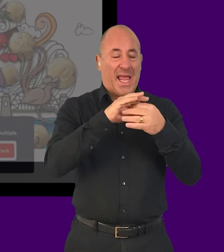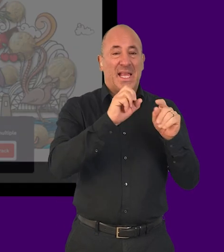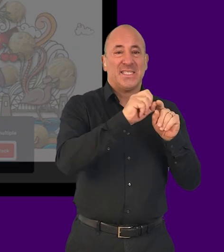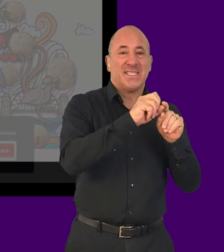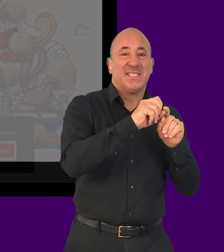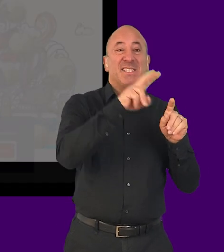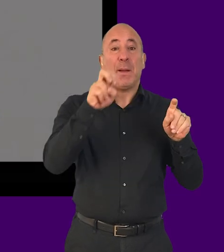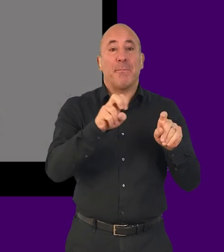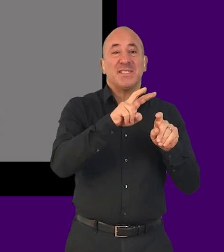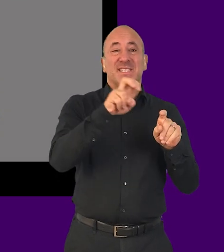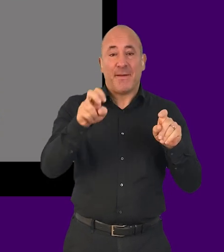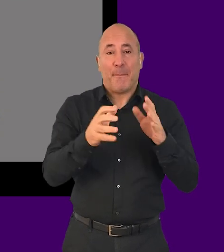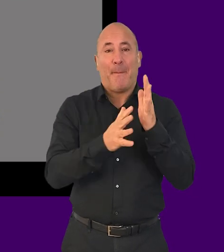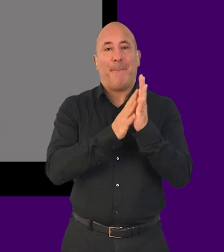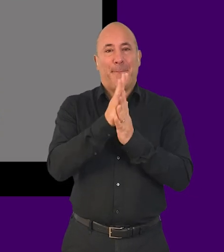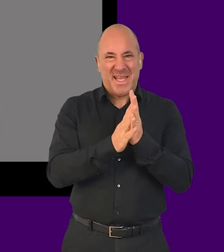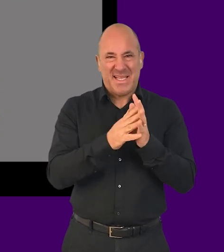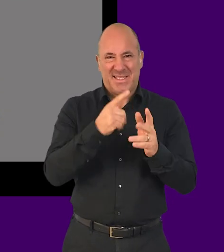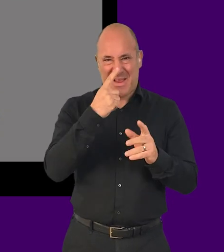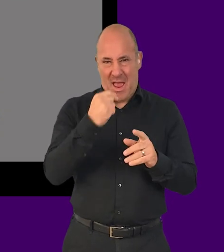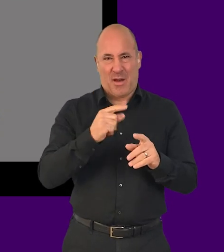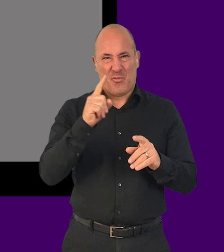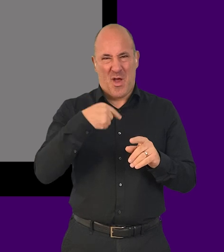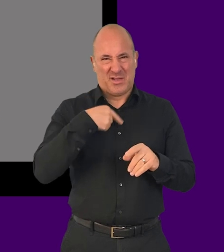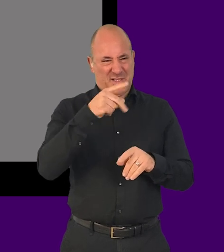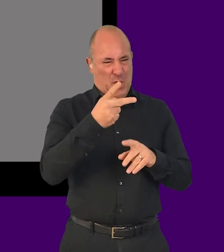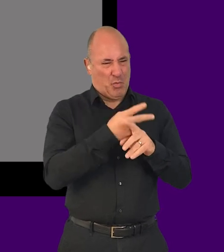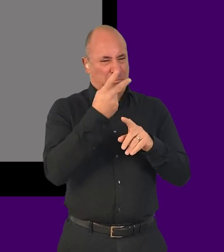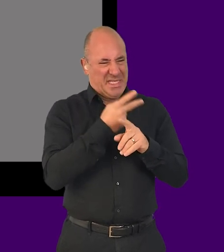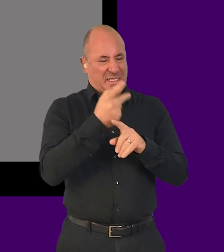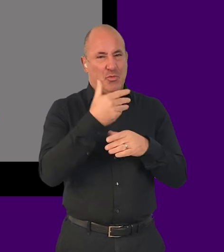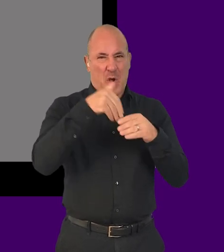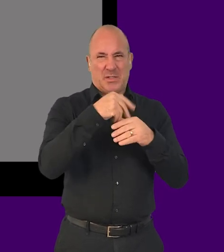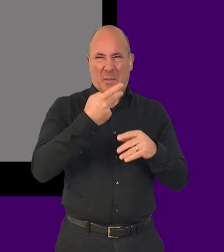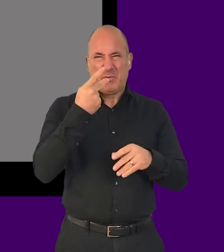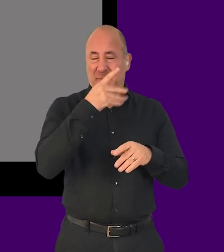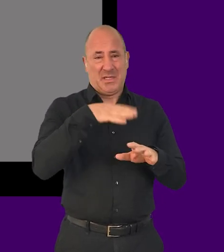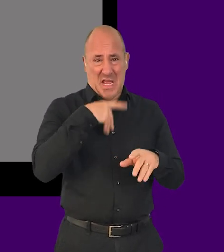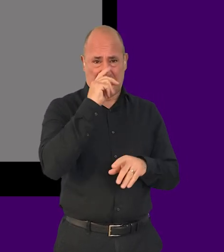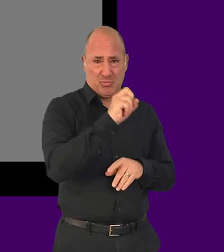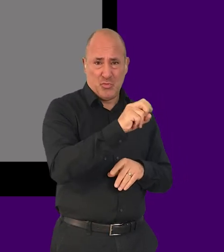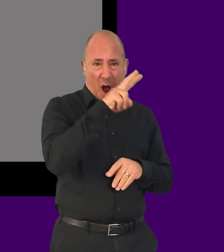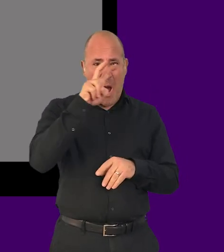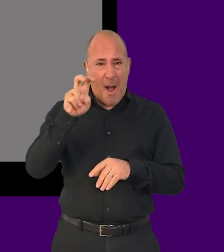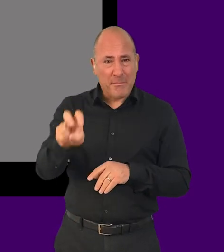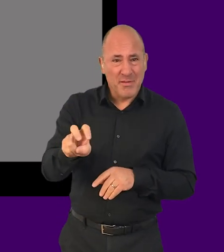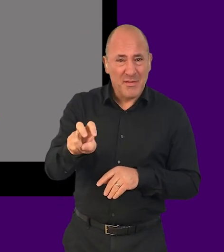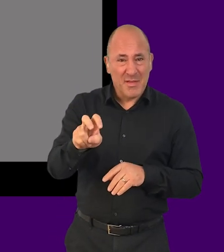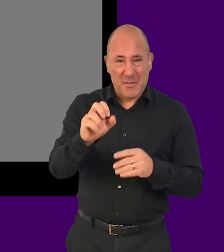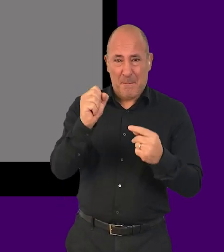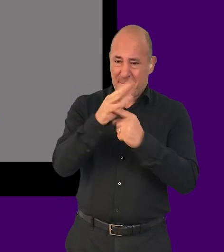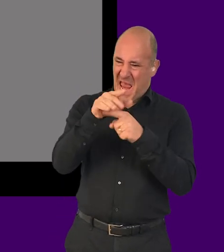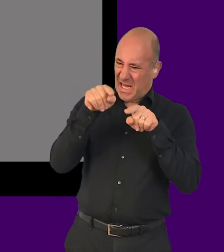Skip Links offer people a way to skip entire sections of repeated content and to quickly reach the main content of the page.